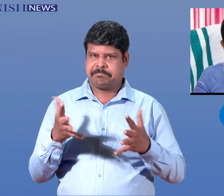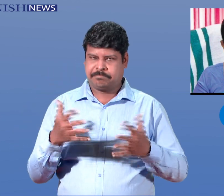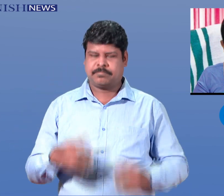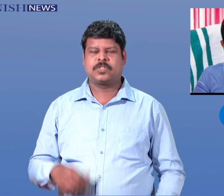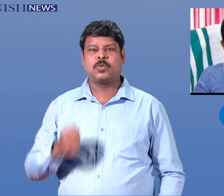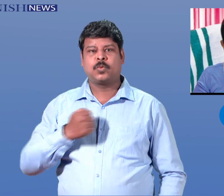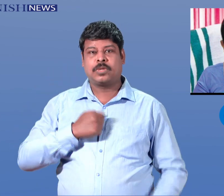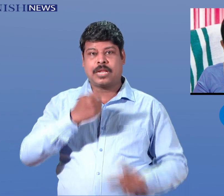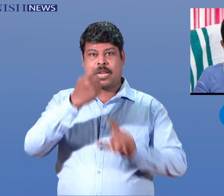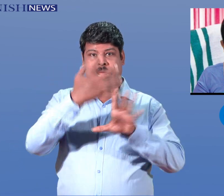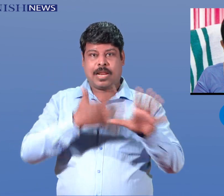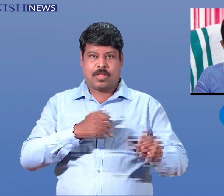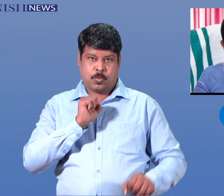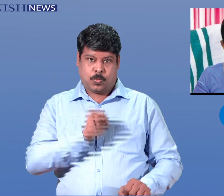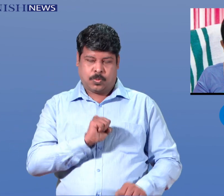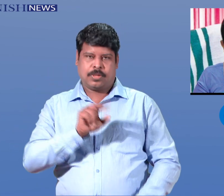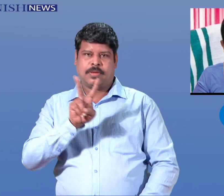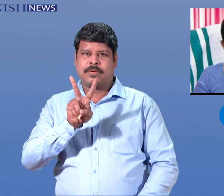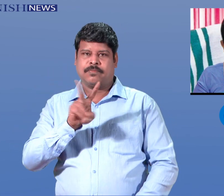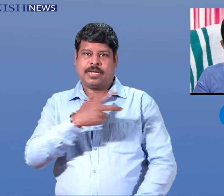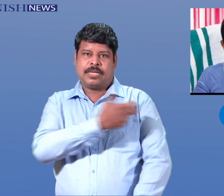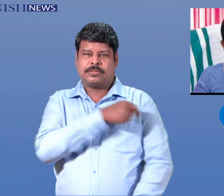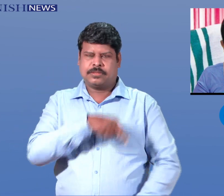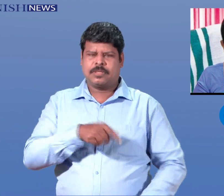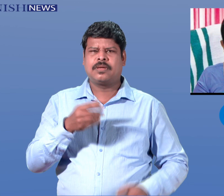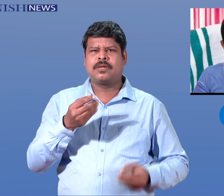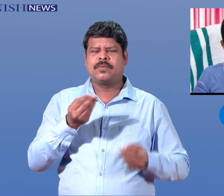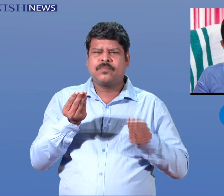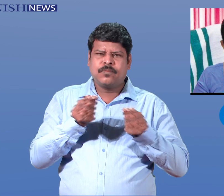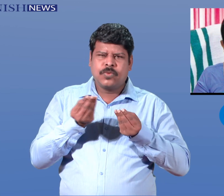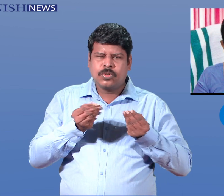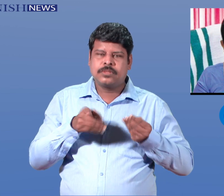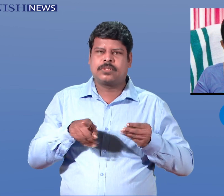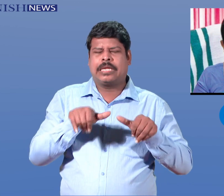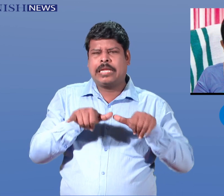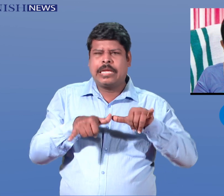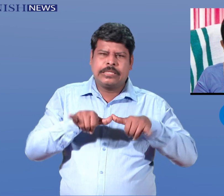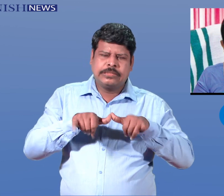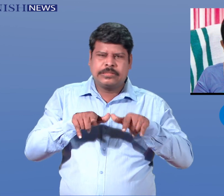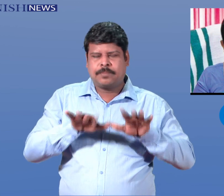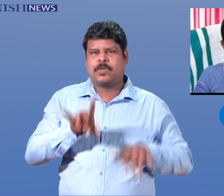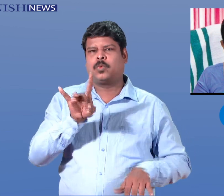the state has a limited stock and it might get exhausted in one week.